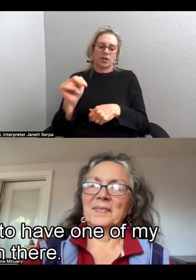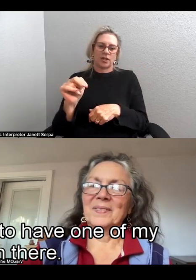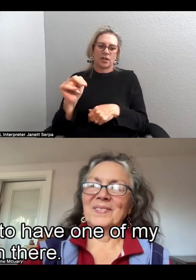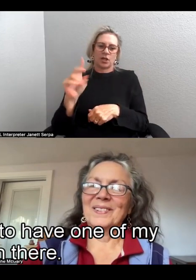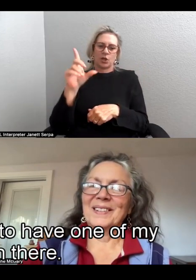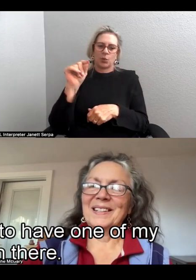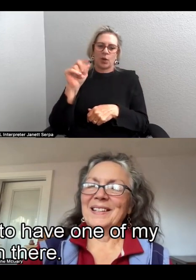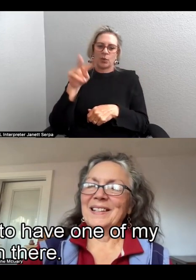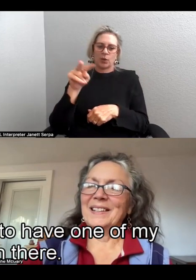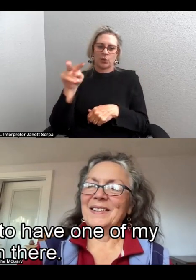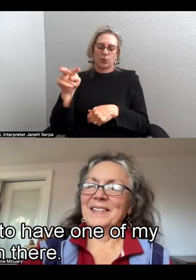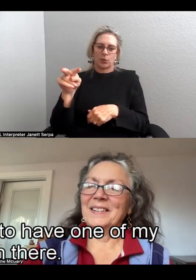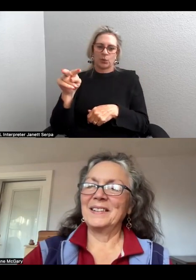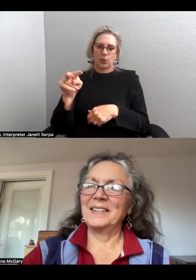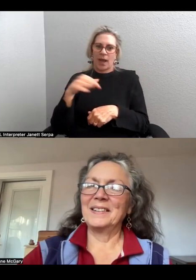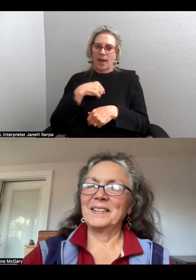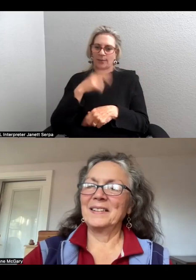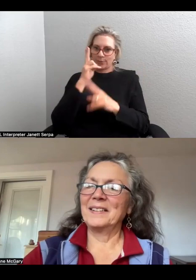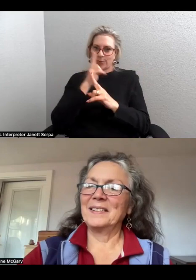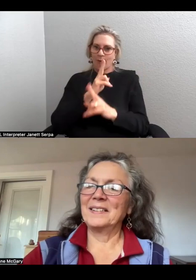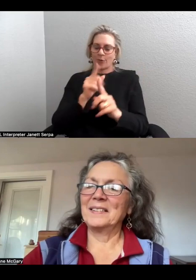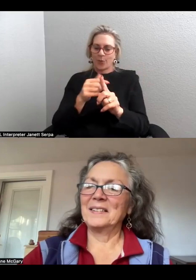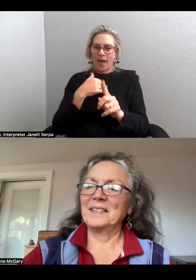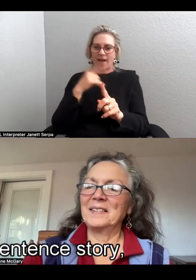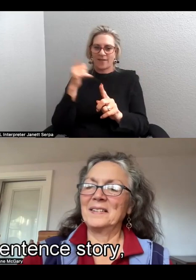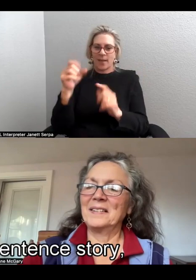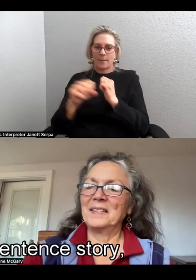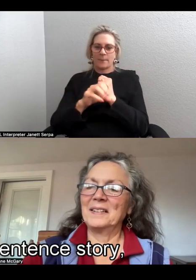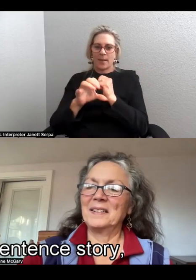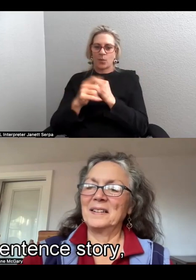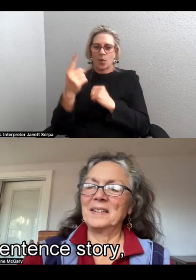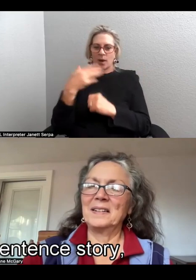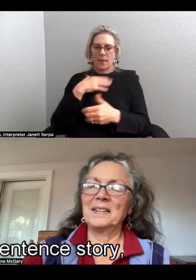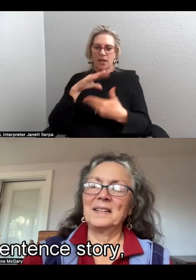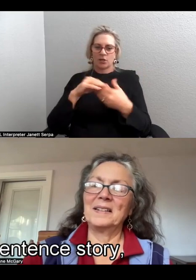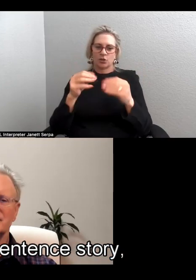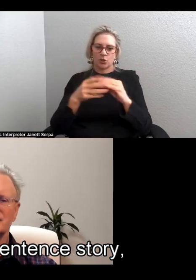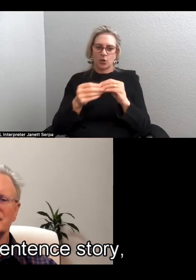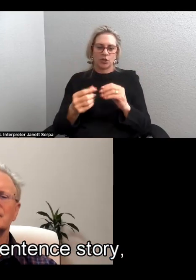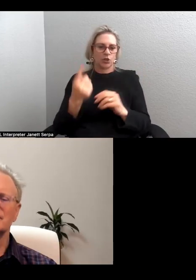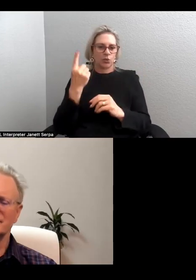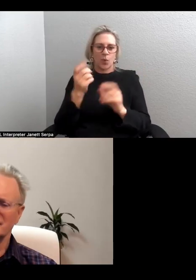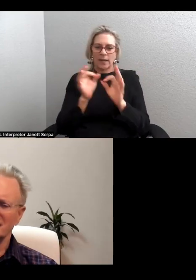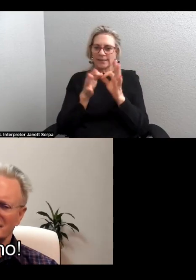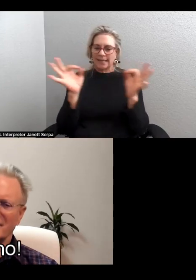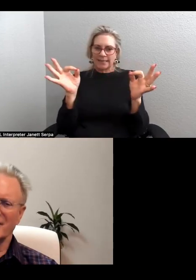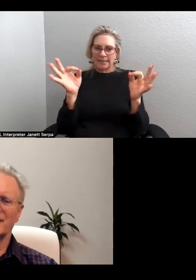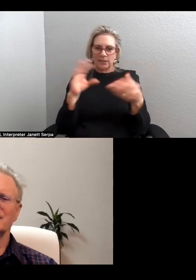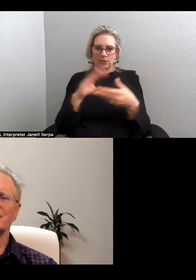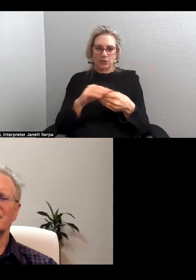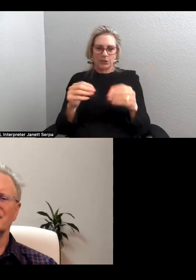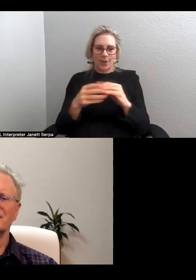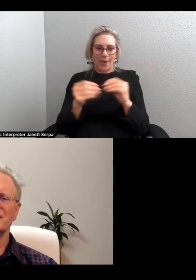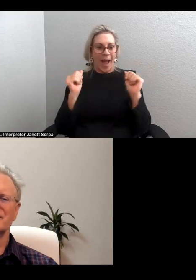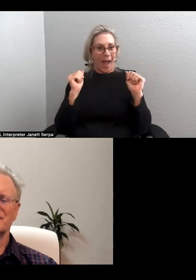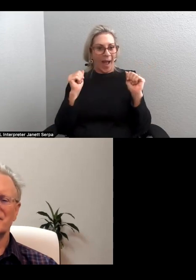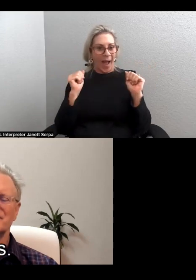to have one of my stories in there. And it's a one sentence story. Oh, no.